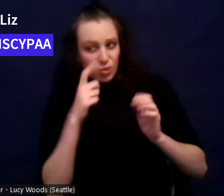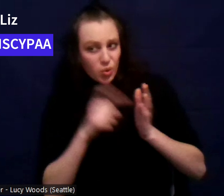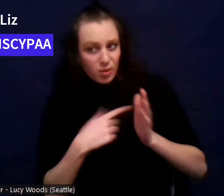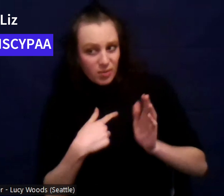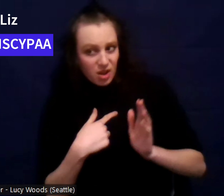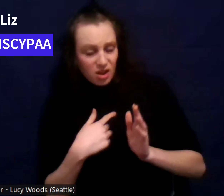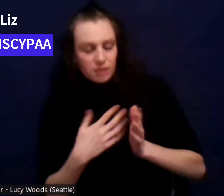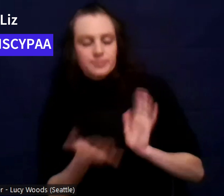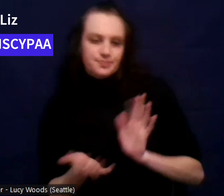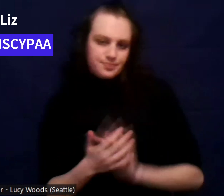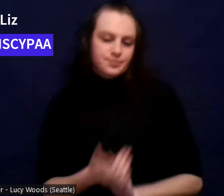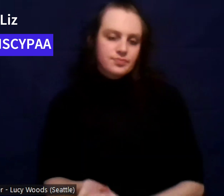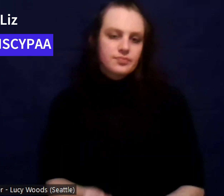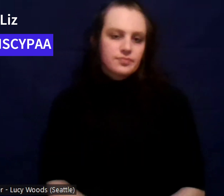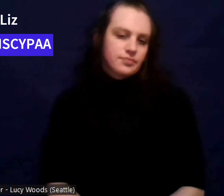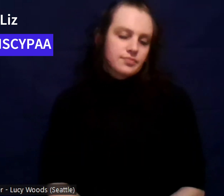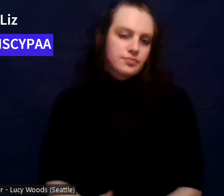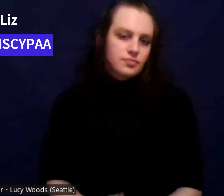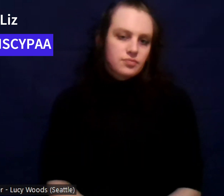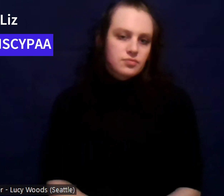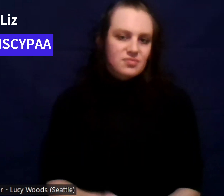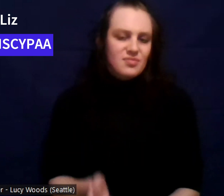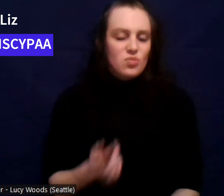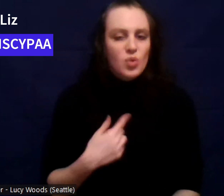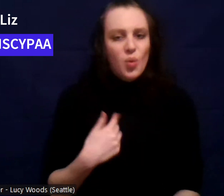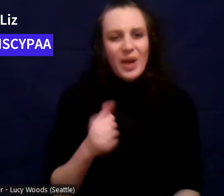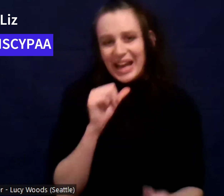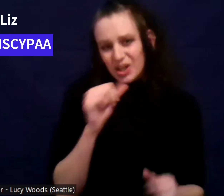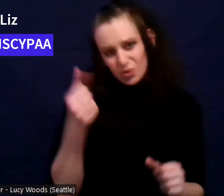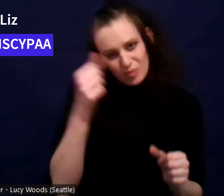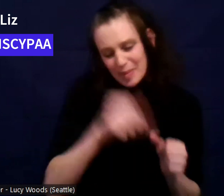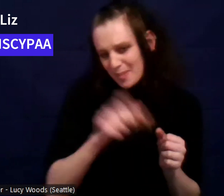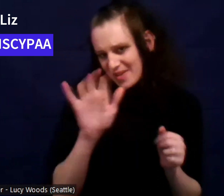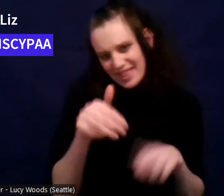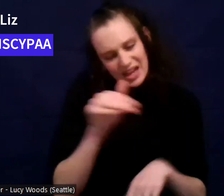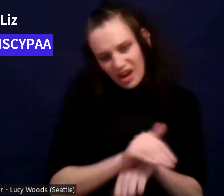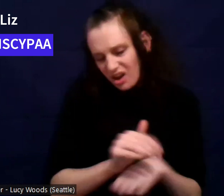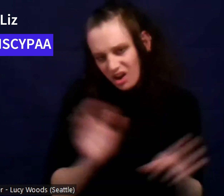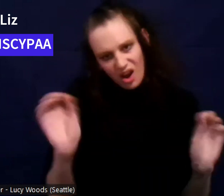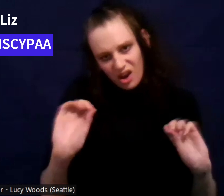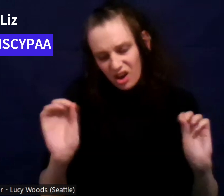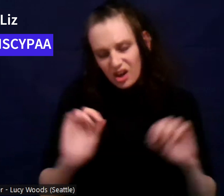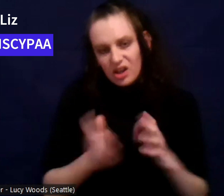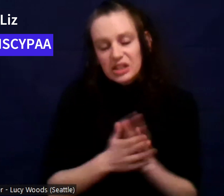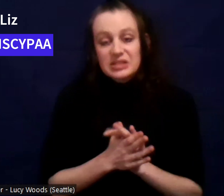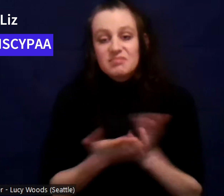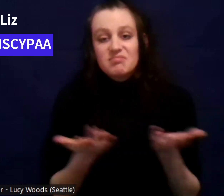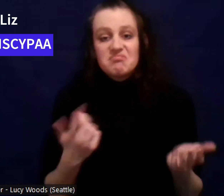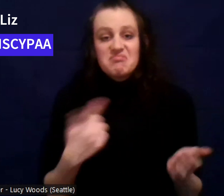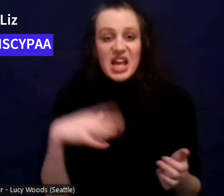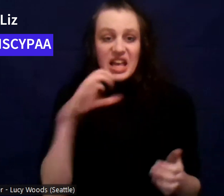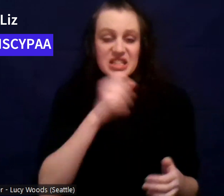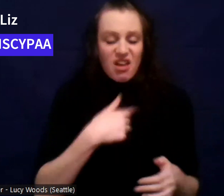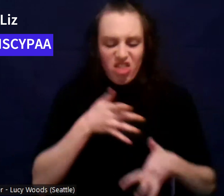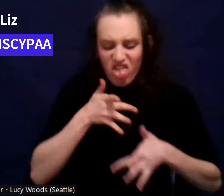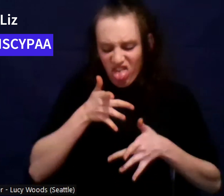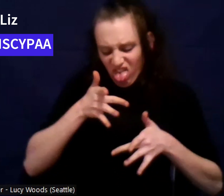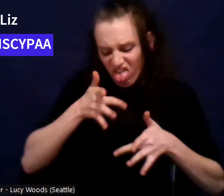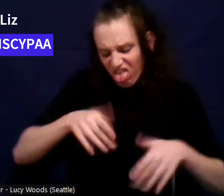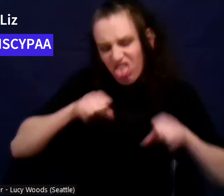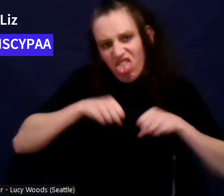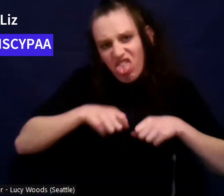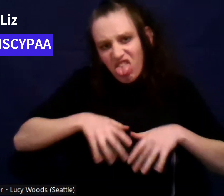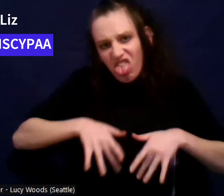um, based, I don't, obviously I don't remember that night at all. Um, apparently I was, I threw up all over myself. They had to like change my